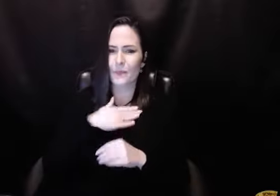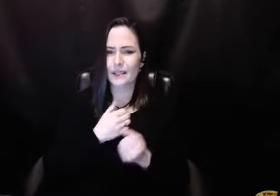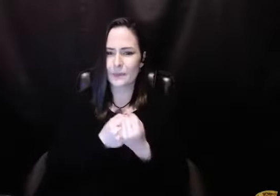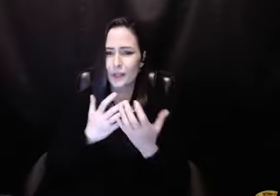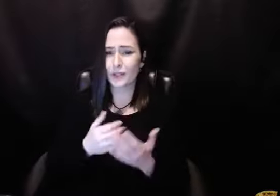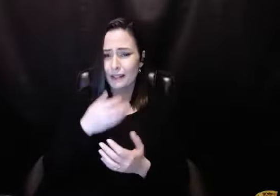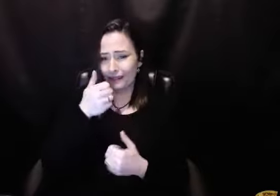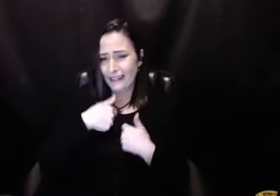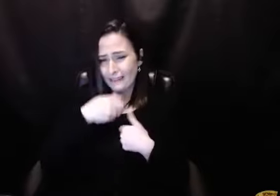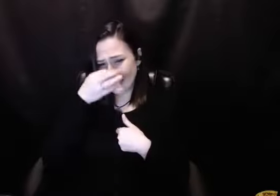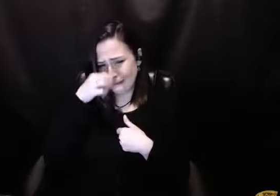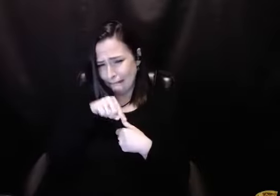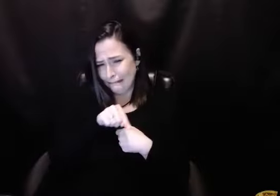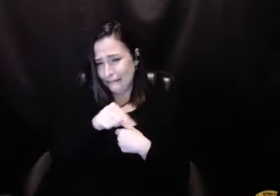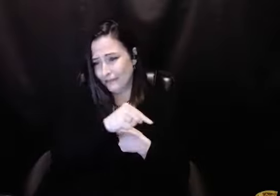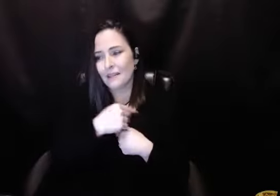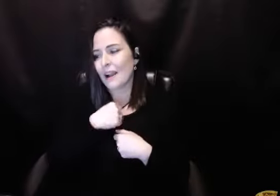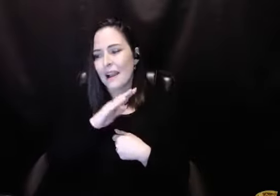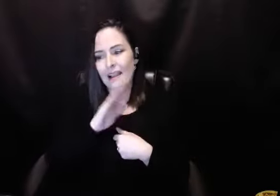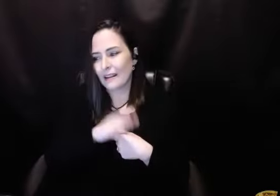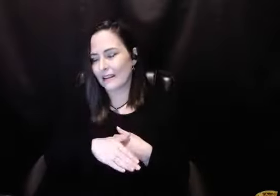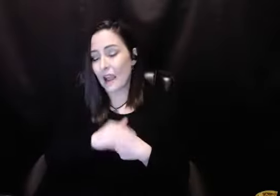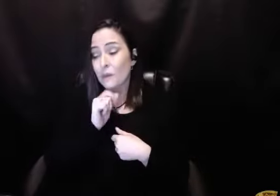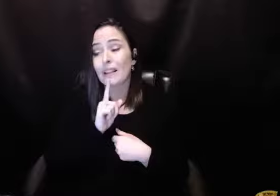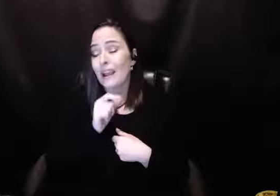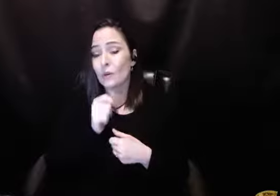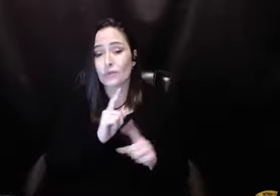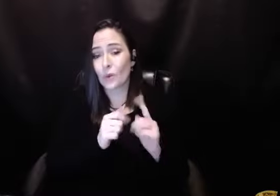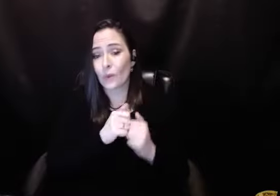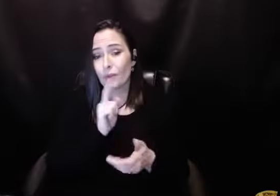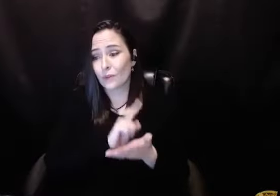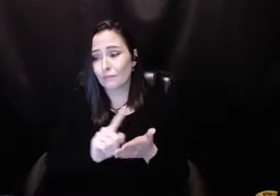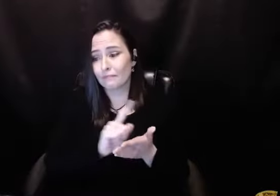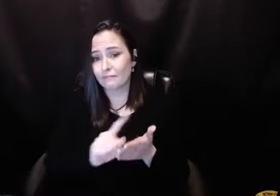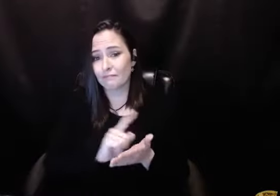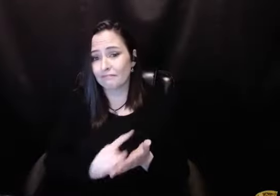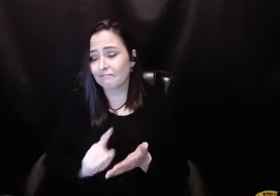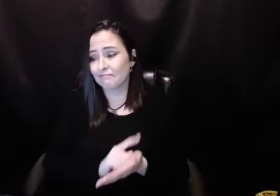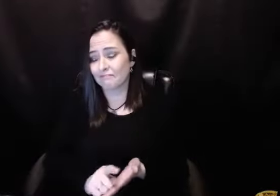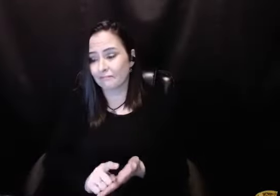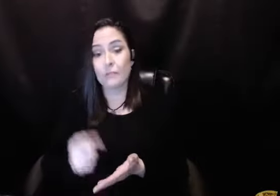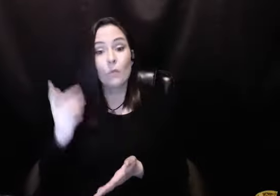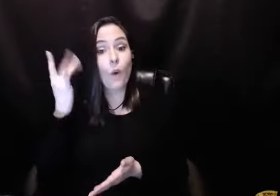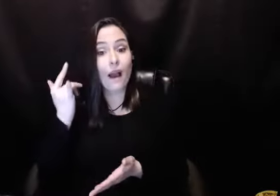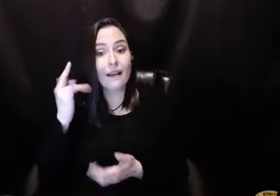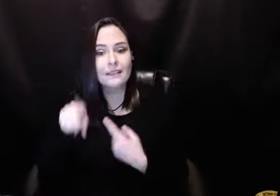kind of, kind of a little embarrassed. And she said, you know, my sponsor lives around the corner. And I don't talk to her once a week.